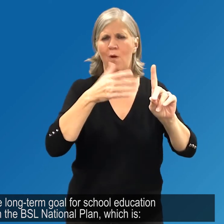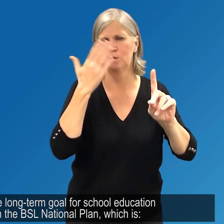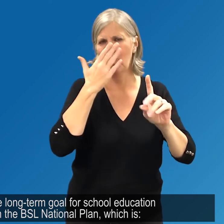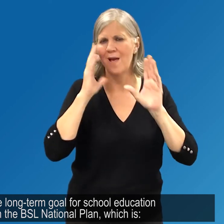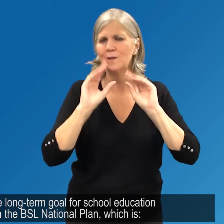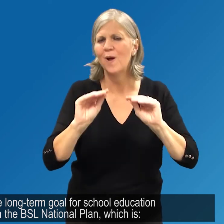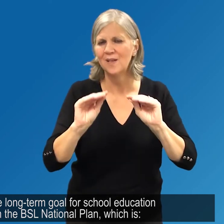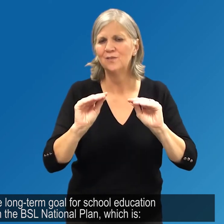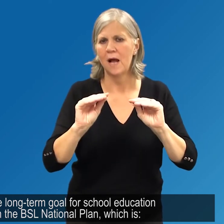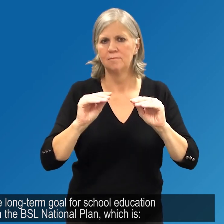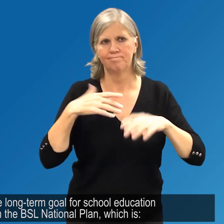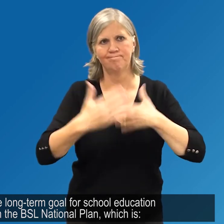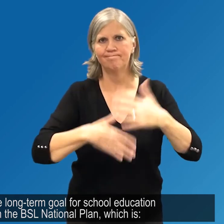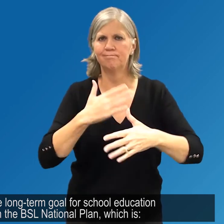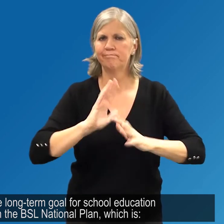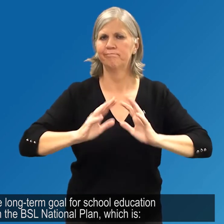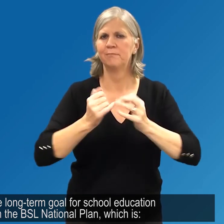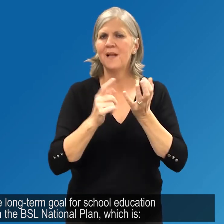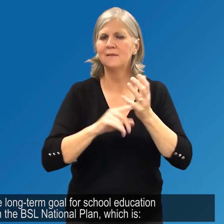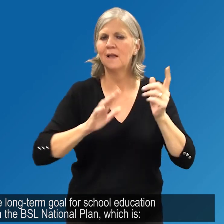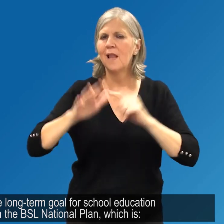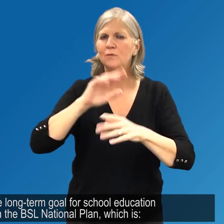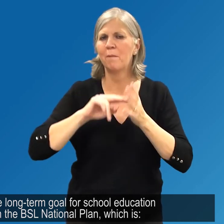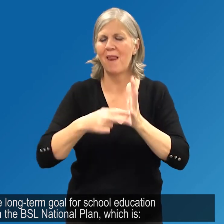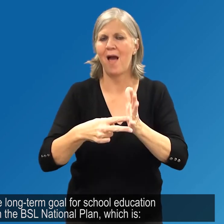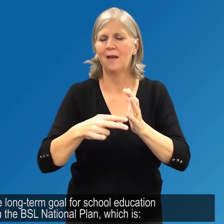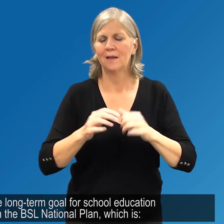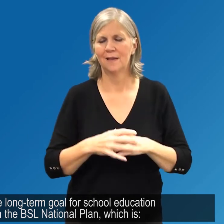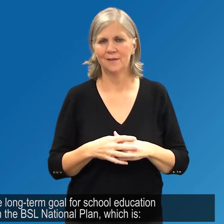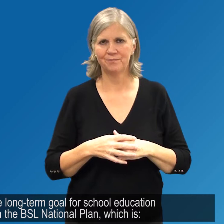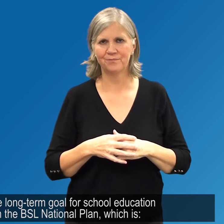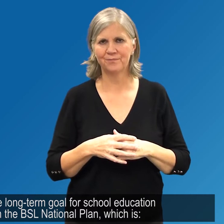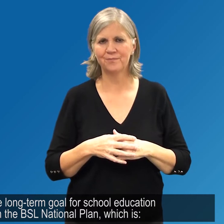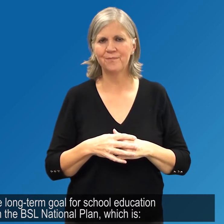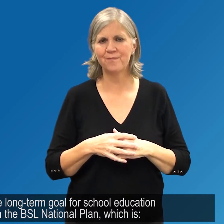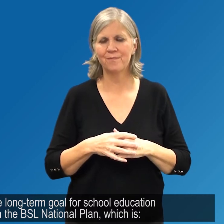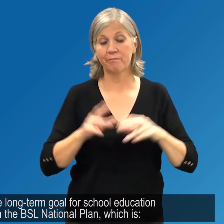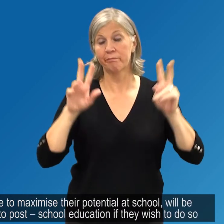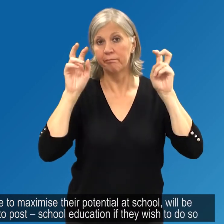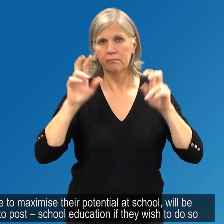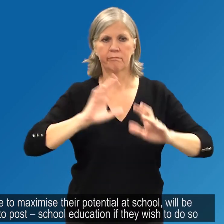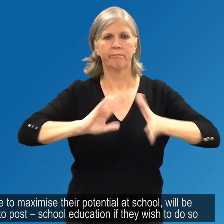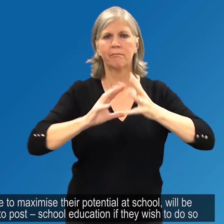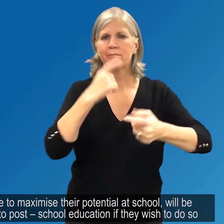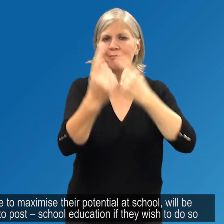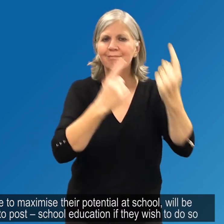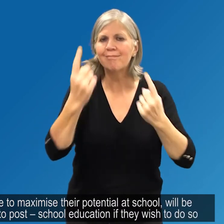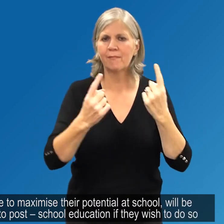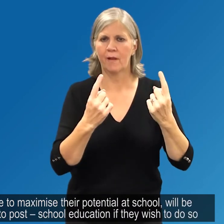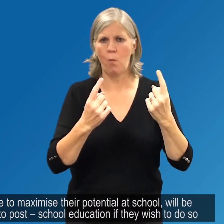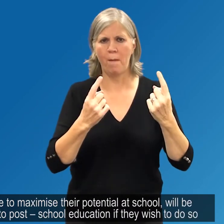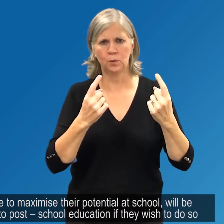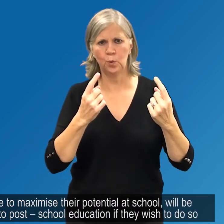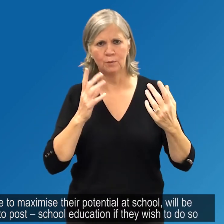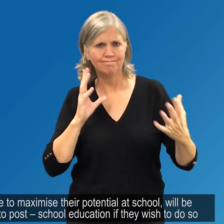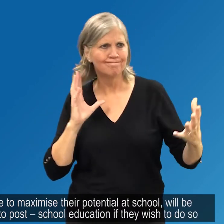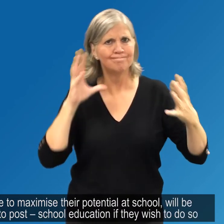We share the long-term goal for school education set out in the BSL national plan which is BSL users